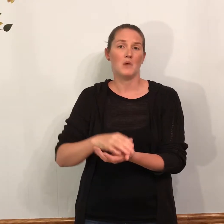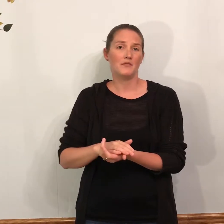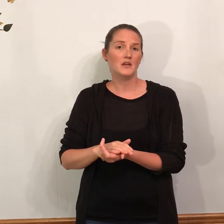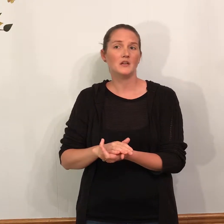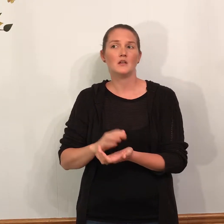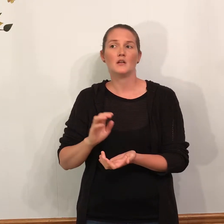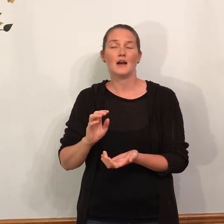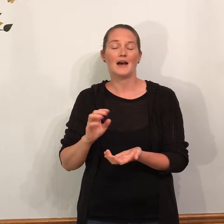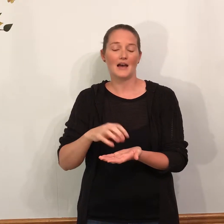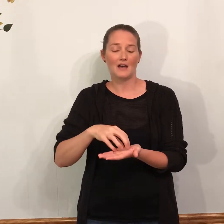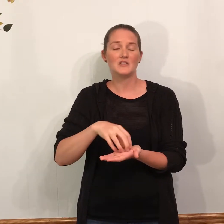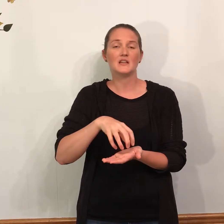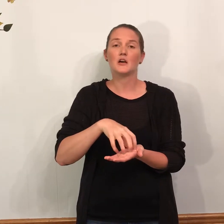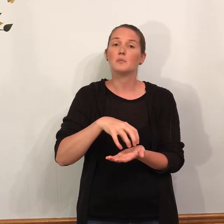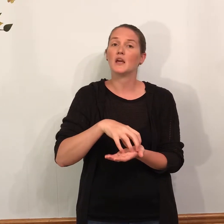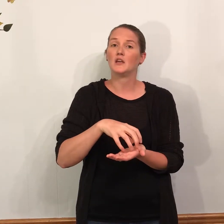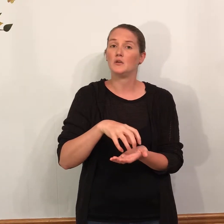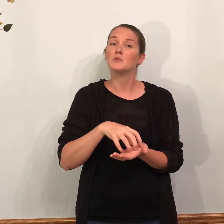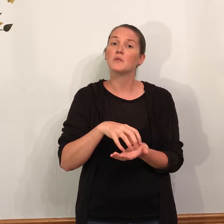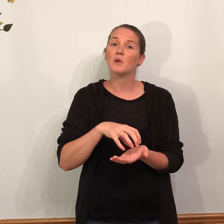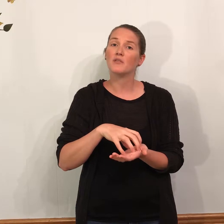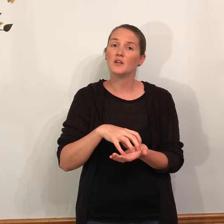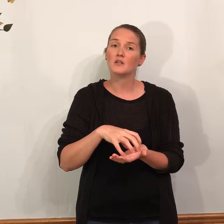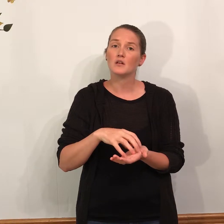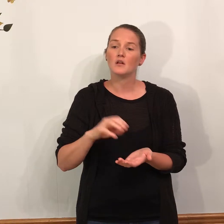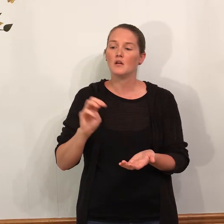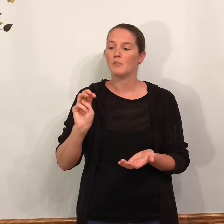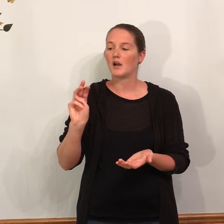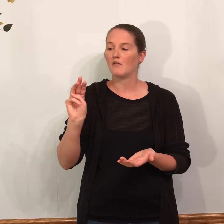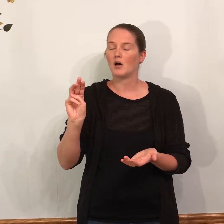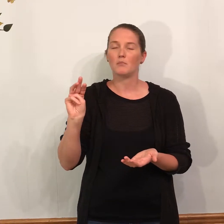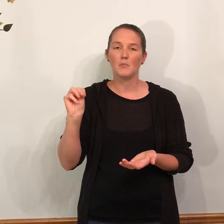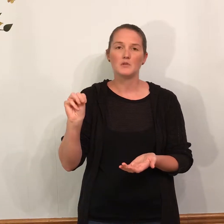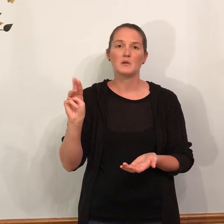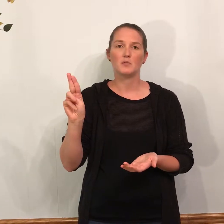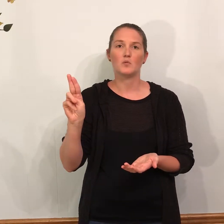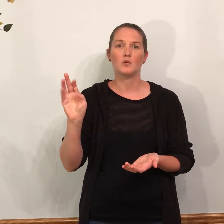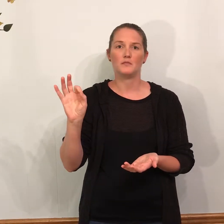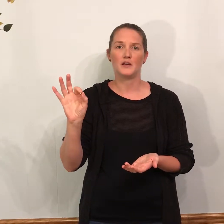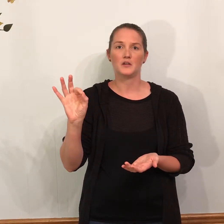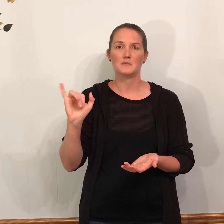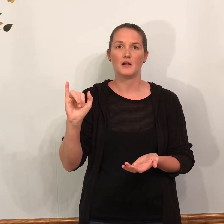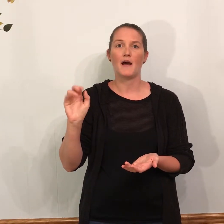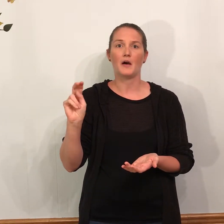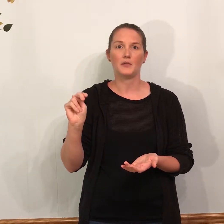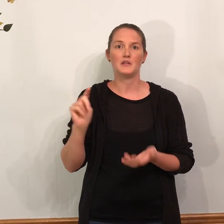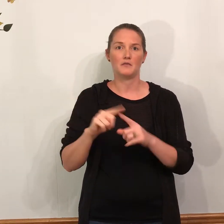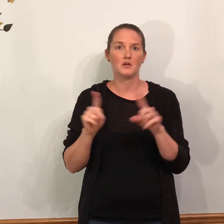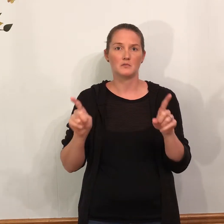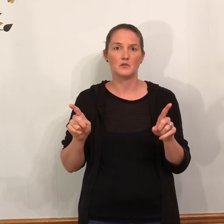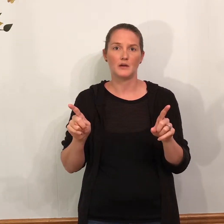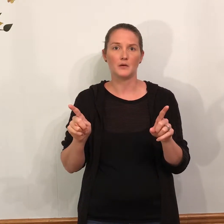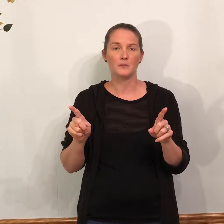Muffin. I have seen cupcake used for muffin, but most people will finger spell out the difference between them.